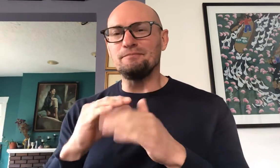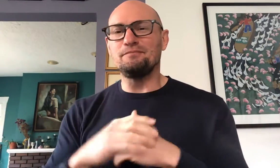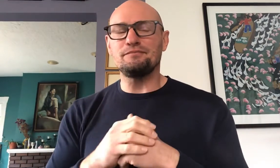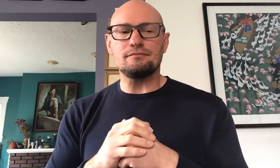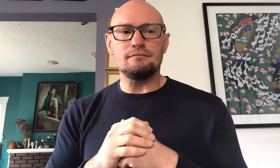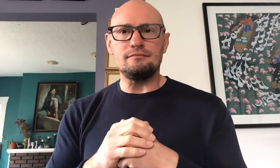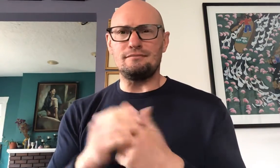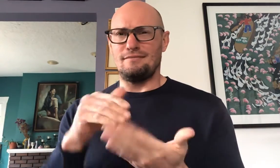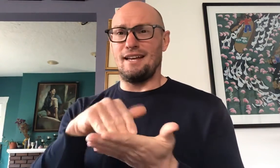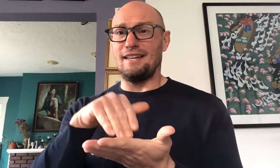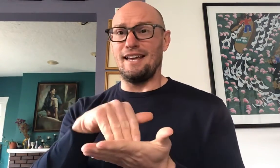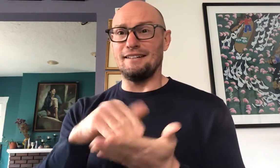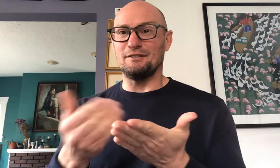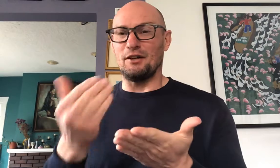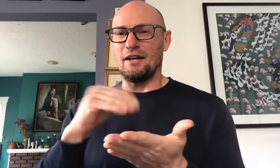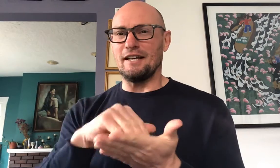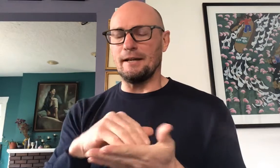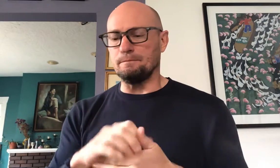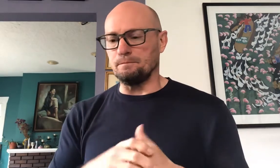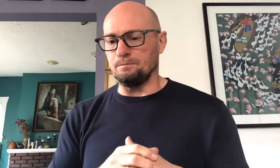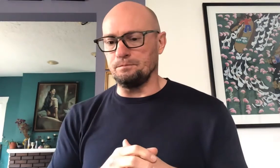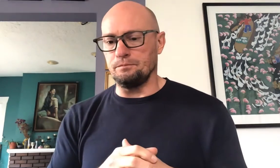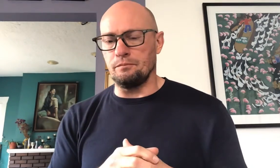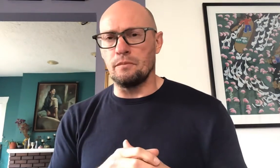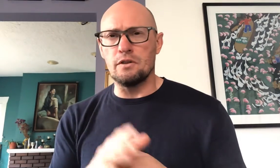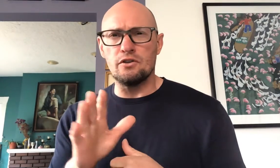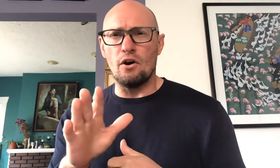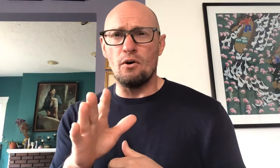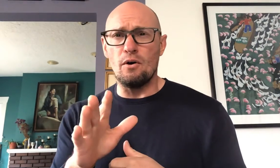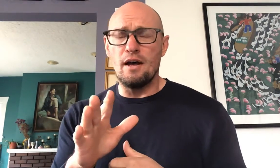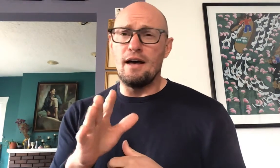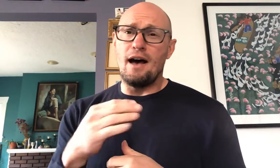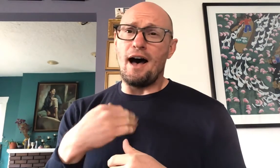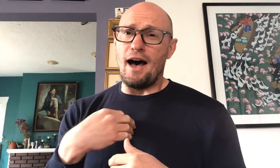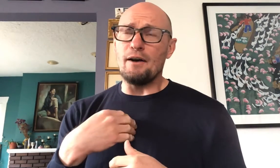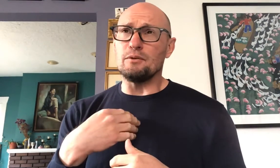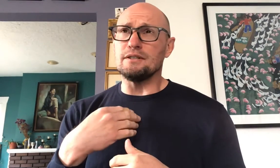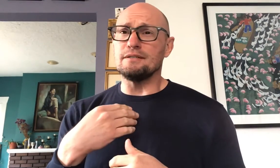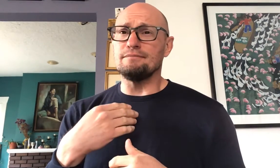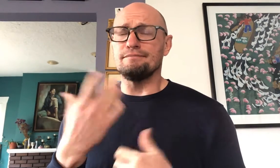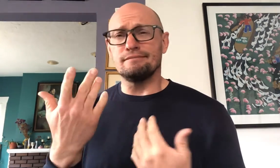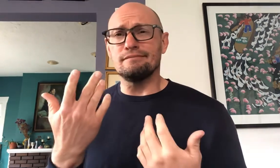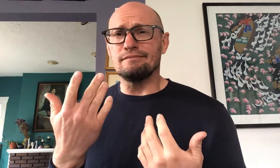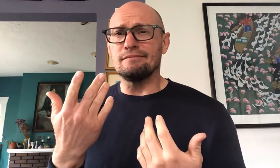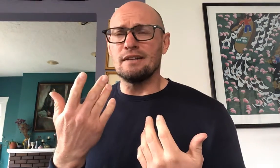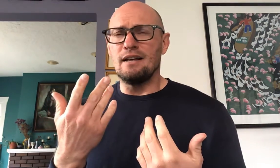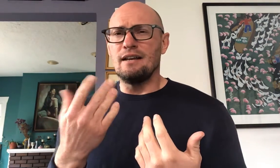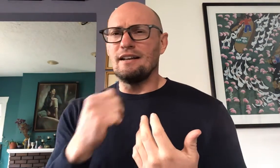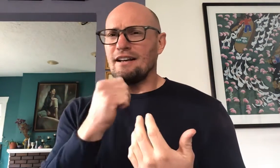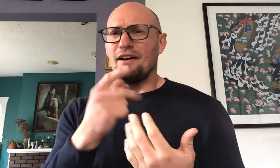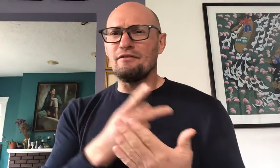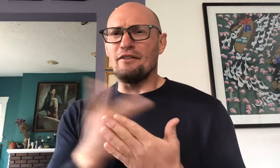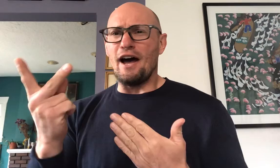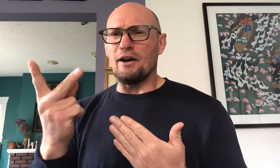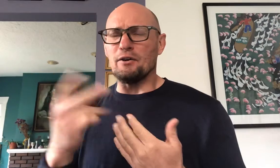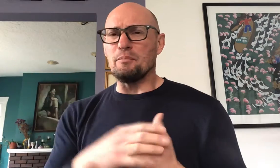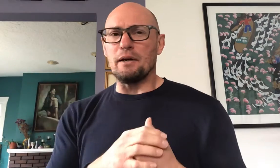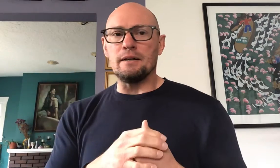again sorry again so I was not fired but